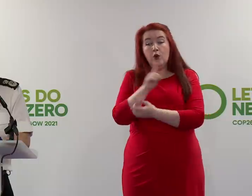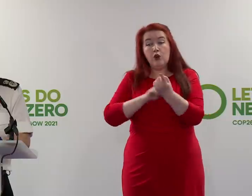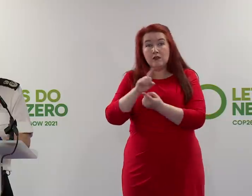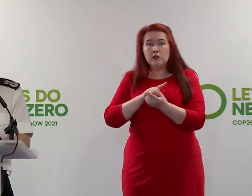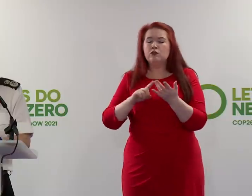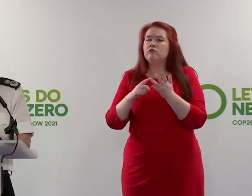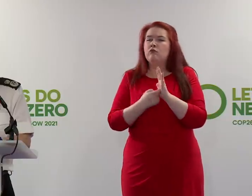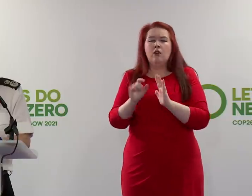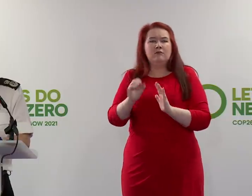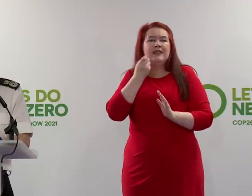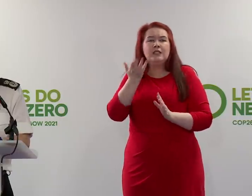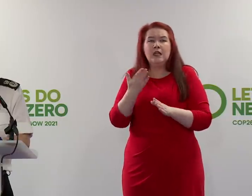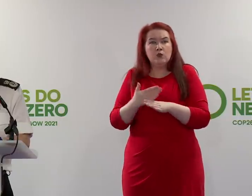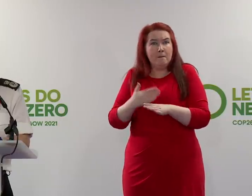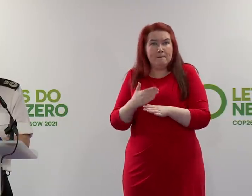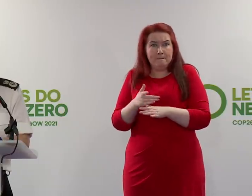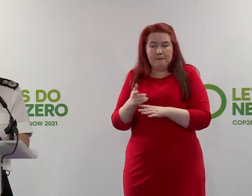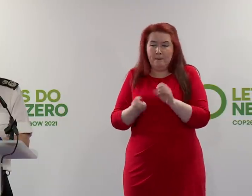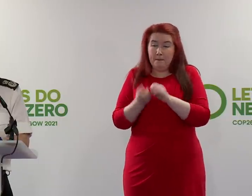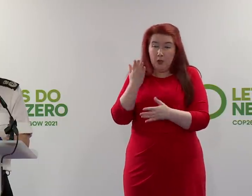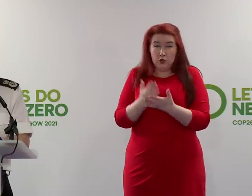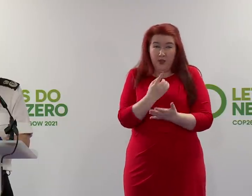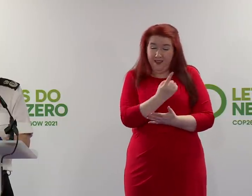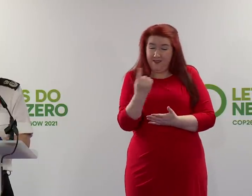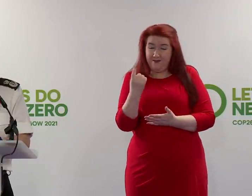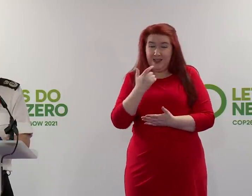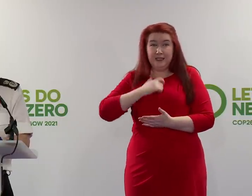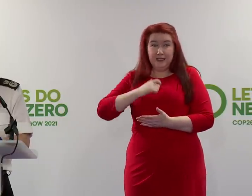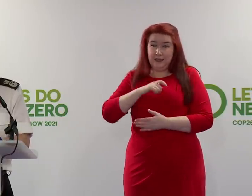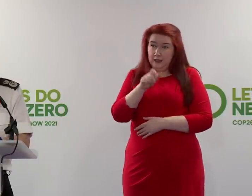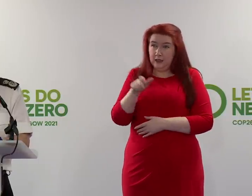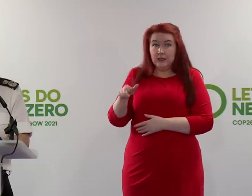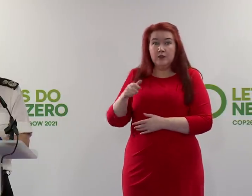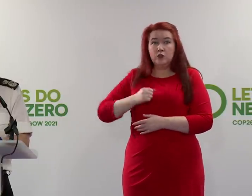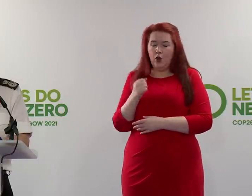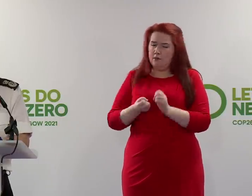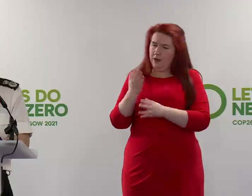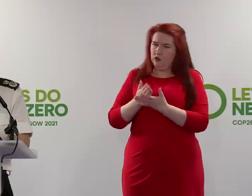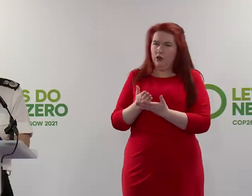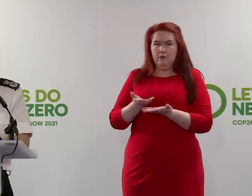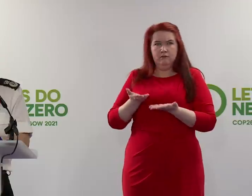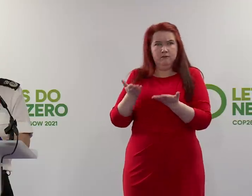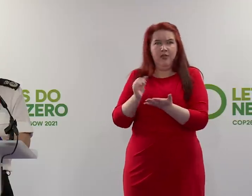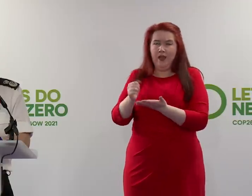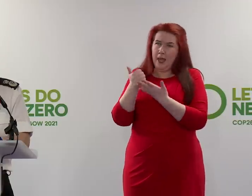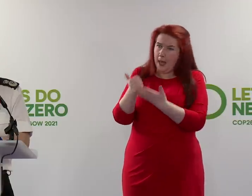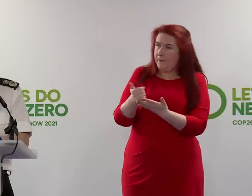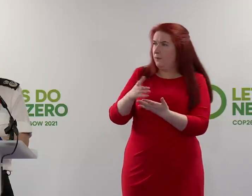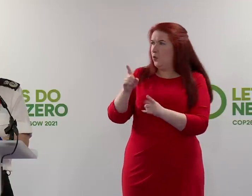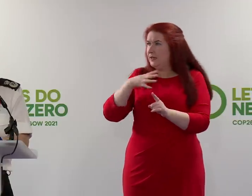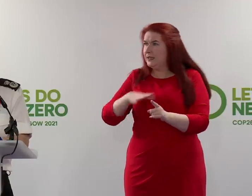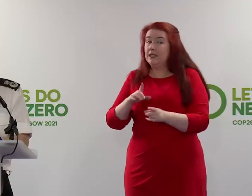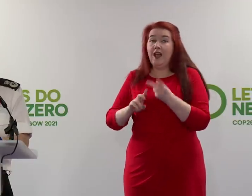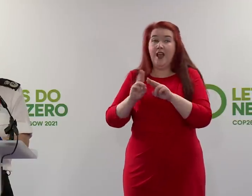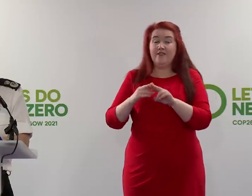in day-to-day business ensuring every citizen in Scotland continues to get the help they need and deserve when they turn to their